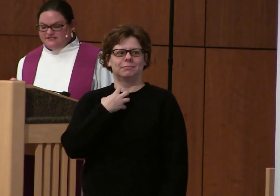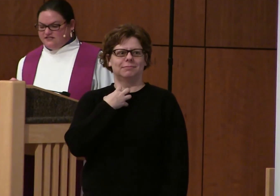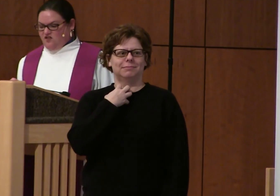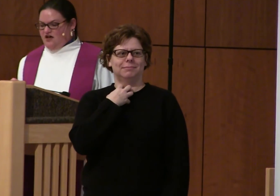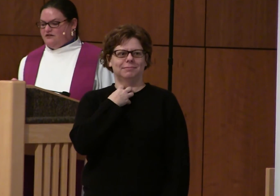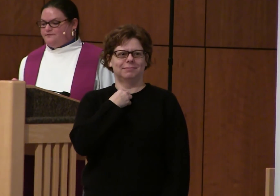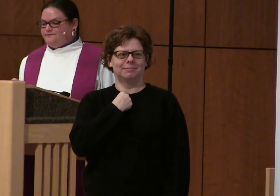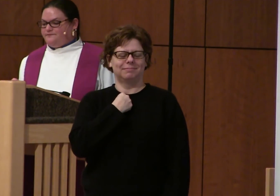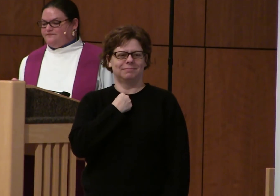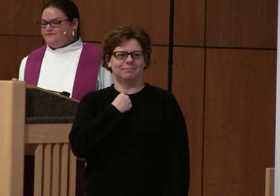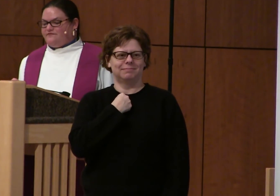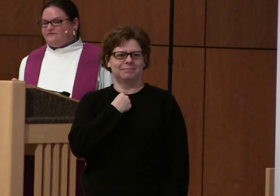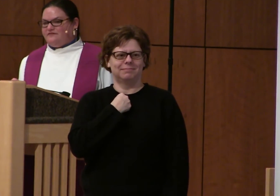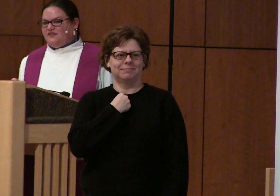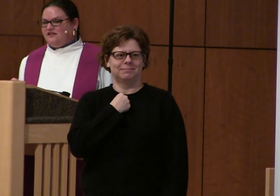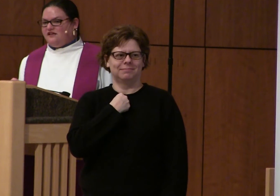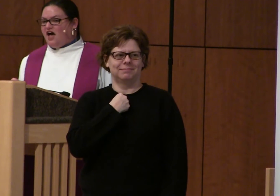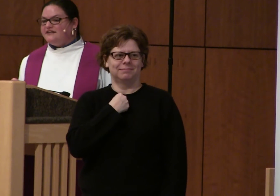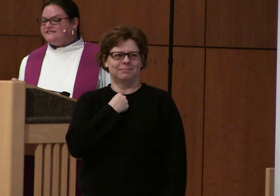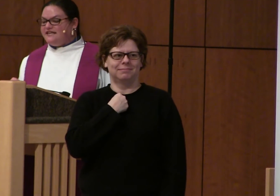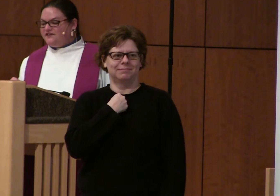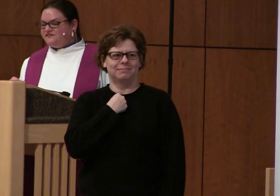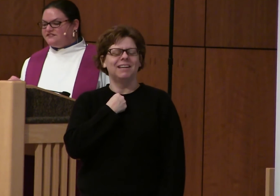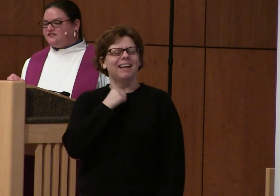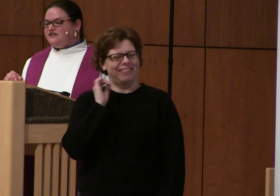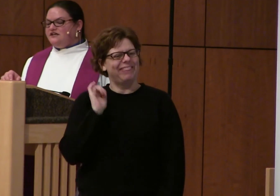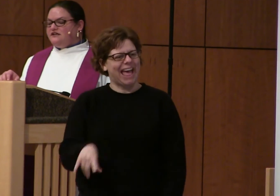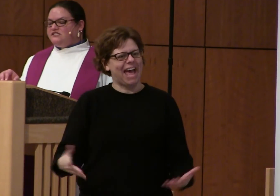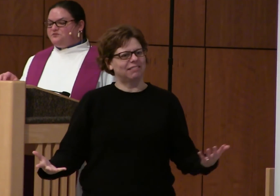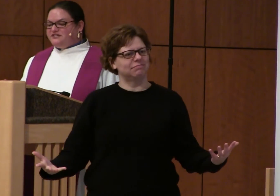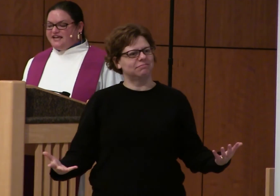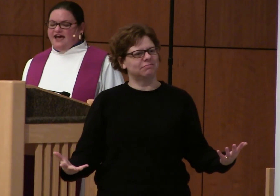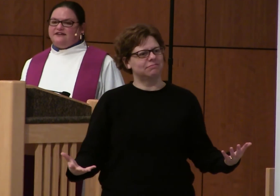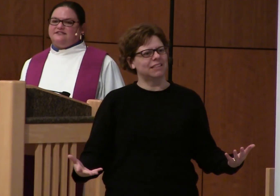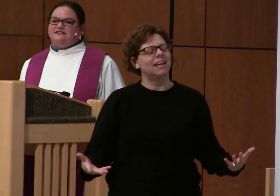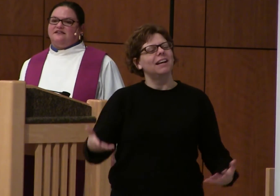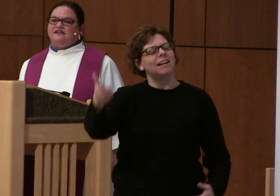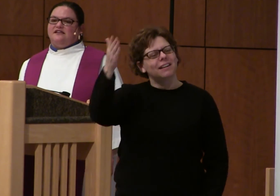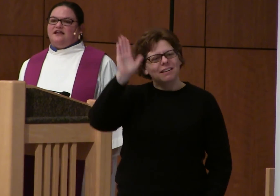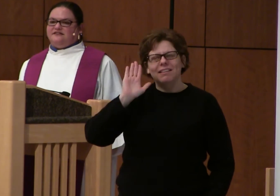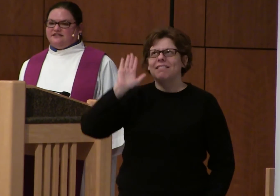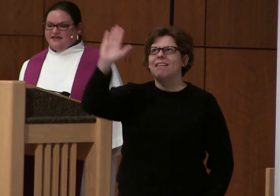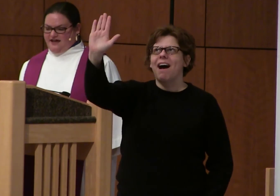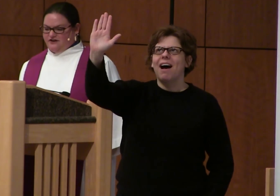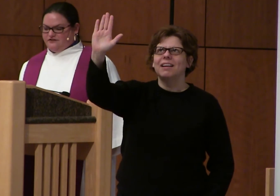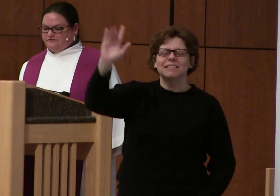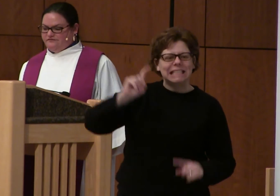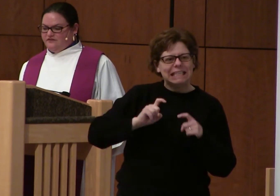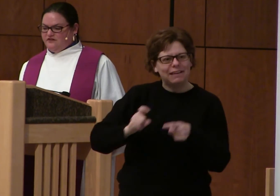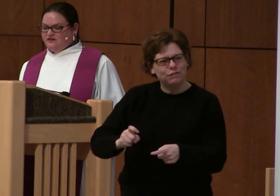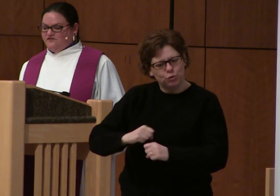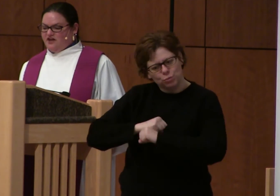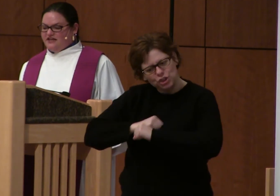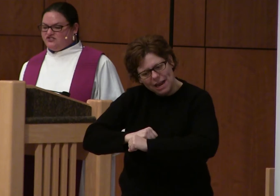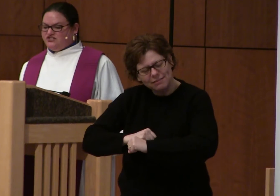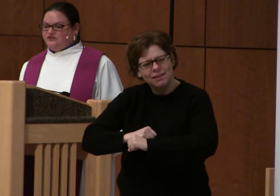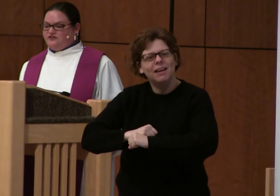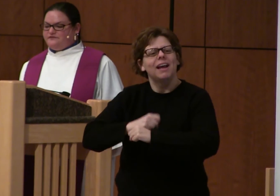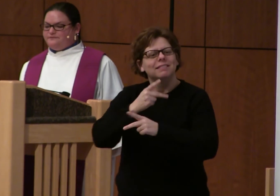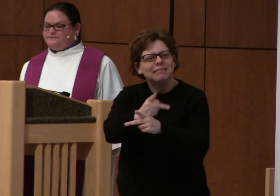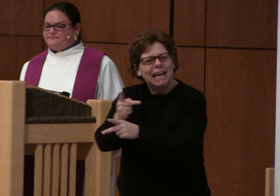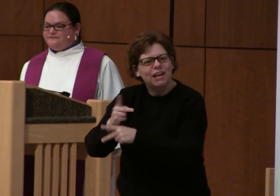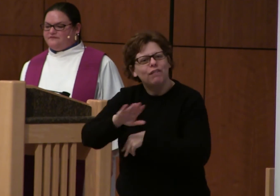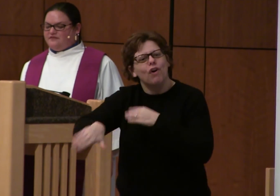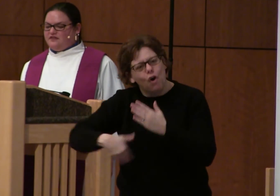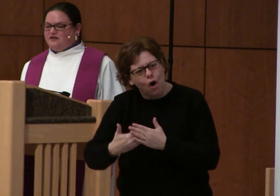And that's the law. God's gift to protect and to care for God's